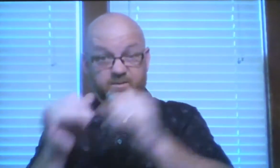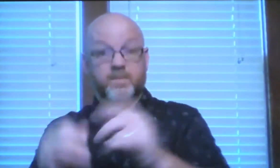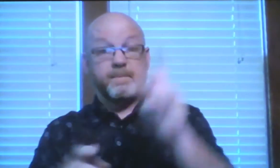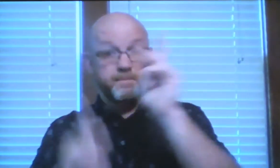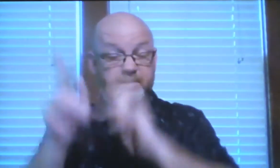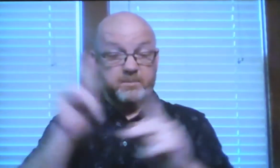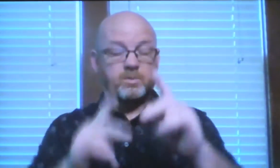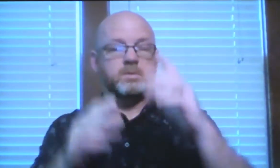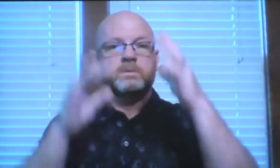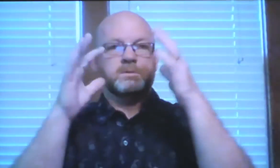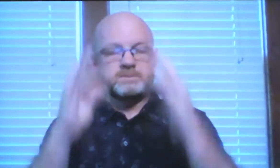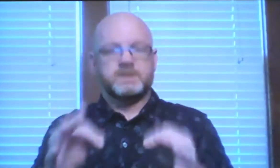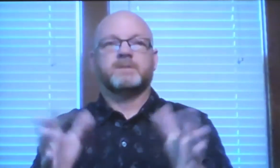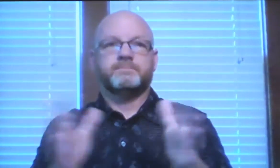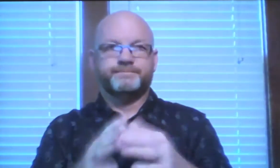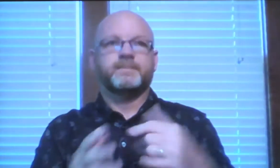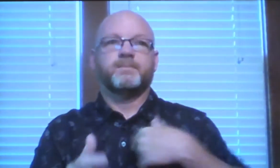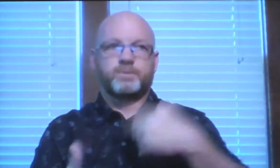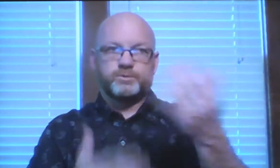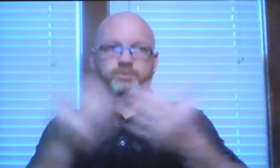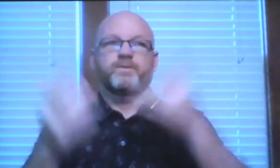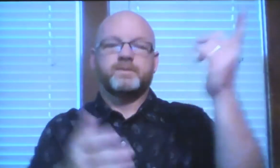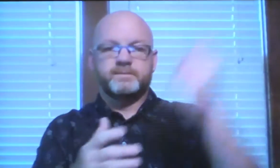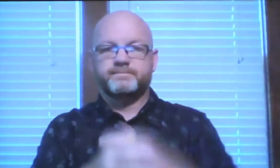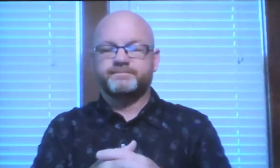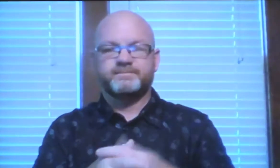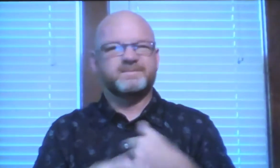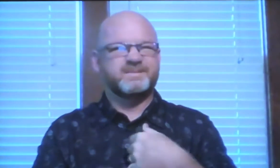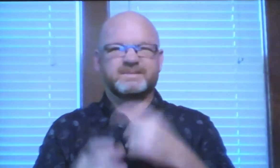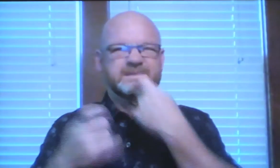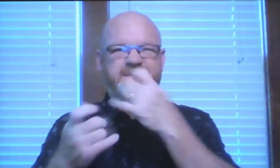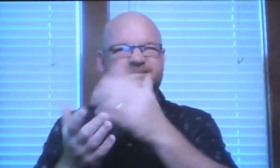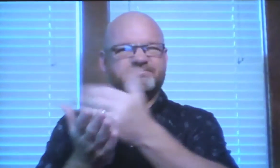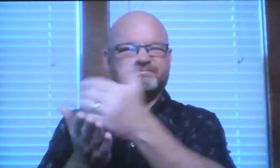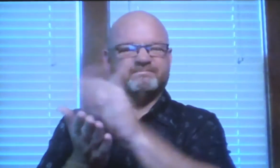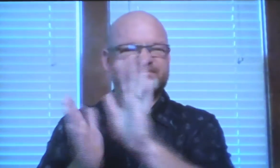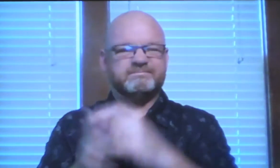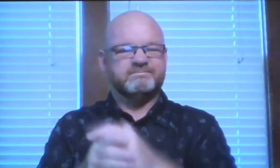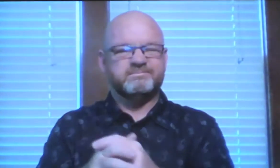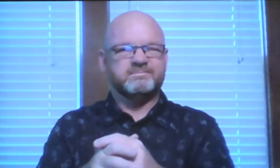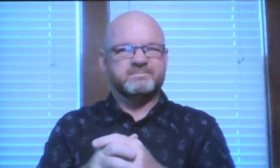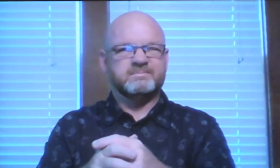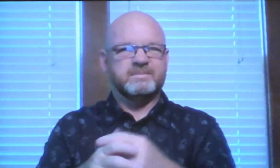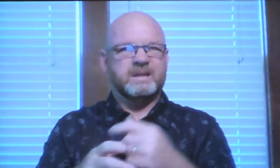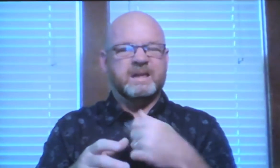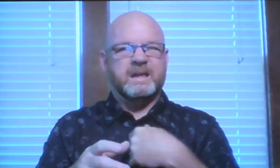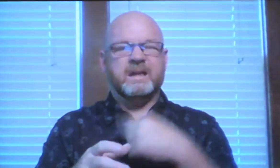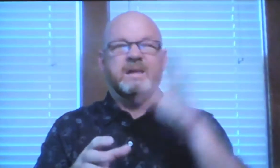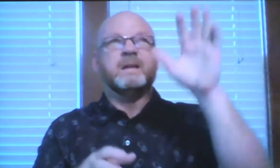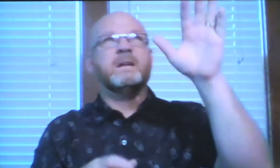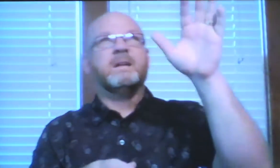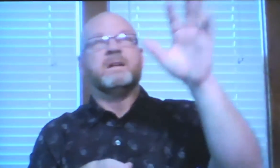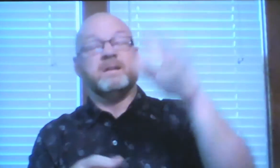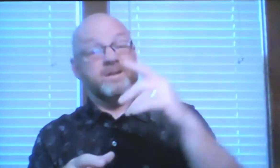How can we as individuals just decide, you know, we're going to serve God? We're going to avoid sin.